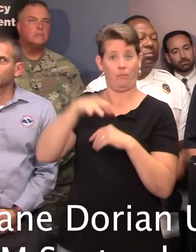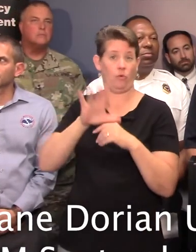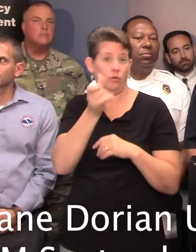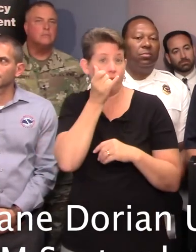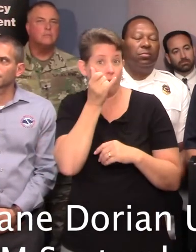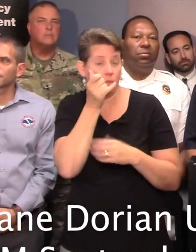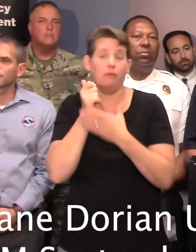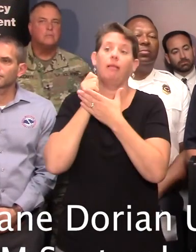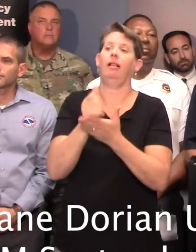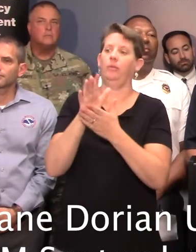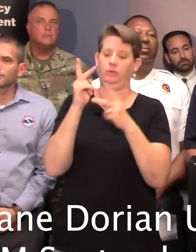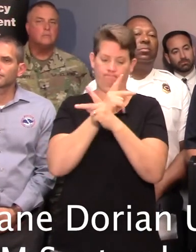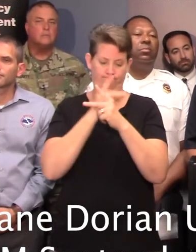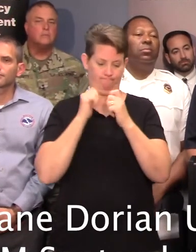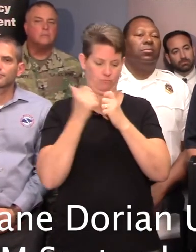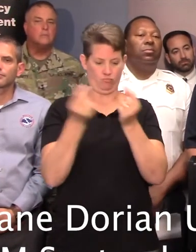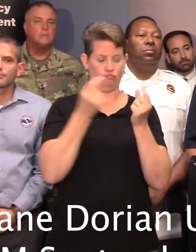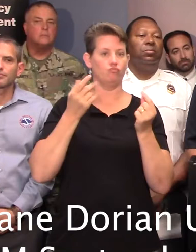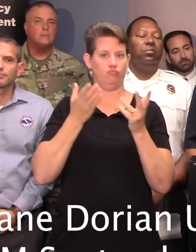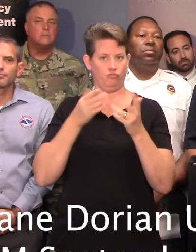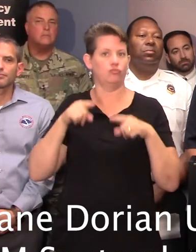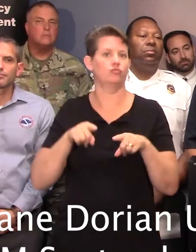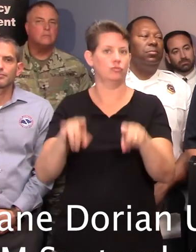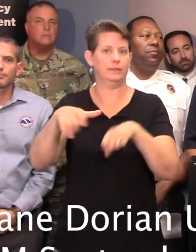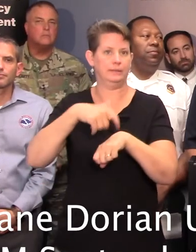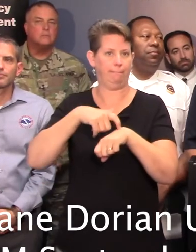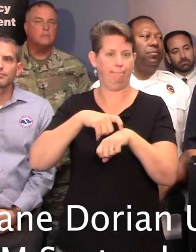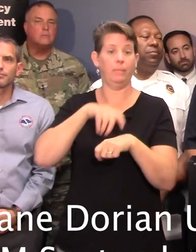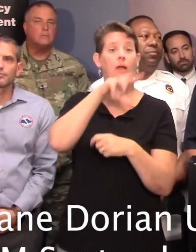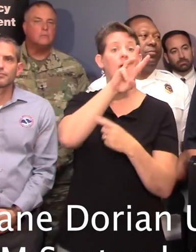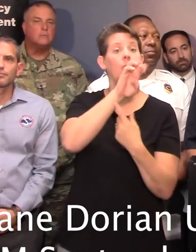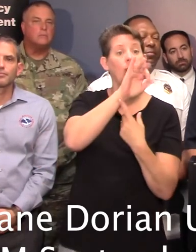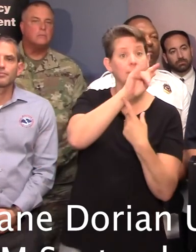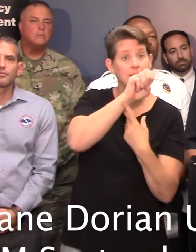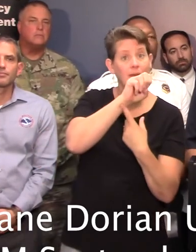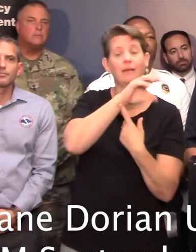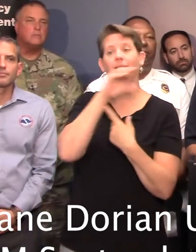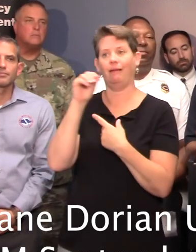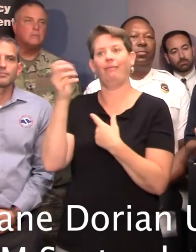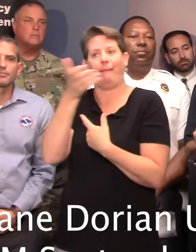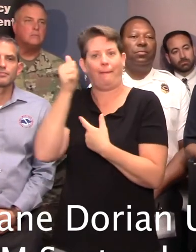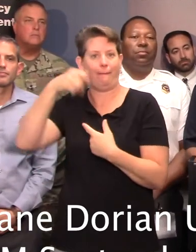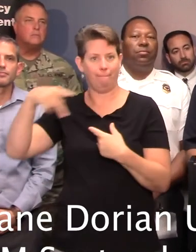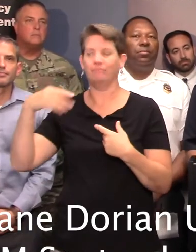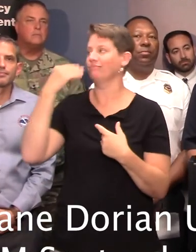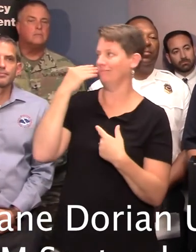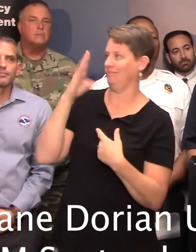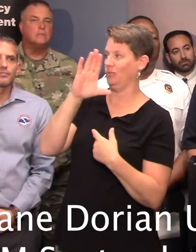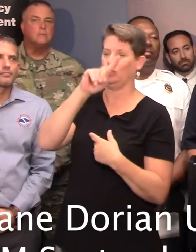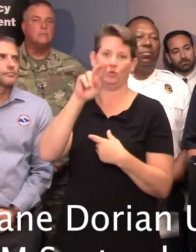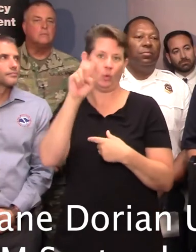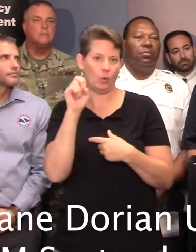manage your way through this disaster. On the website and mobile app is our Know Your Zone module there,